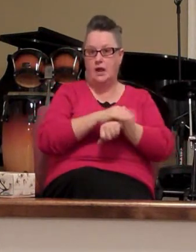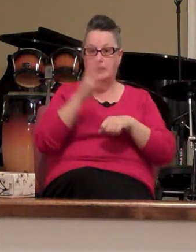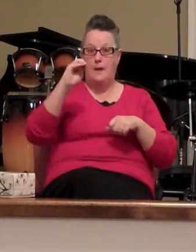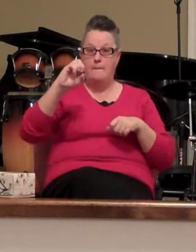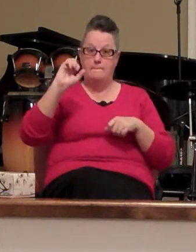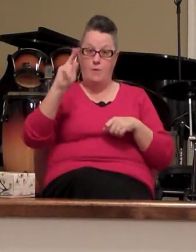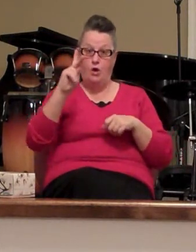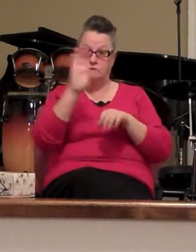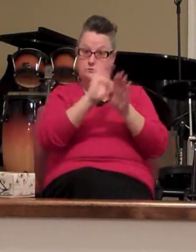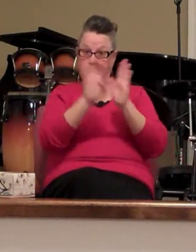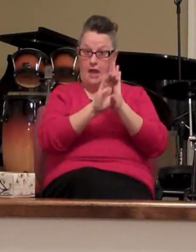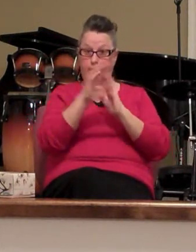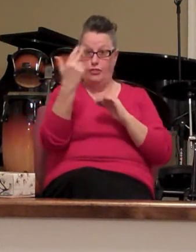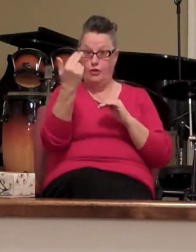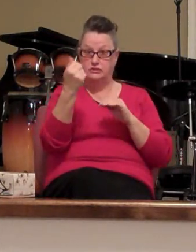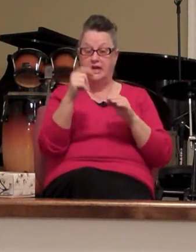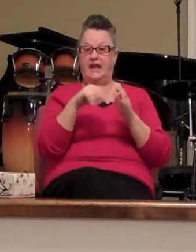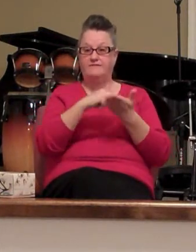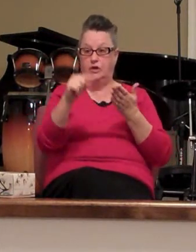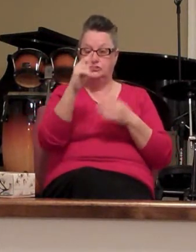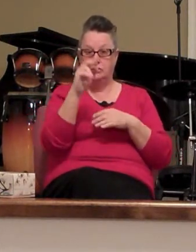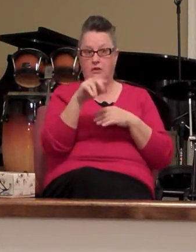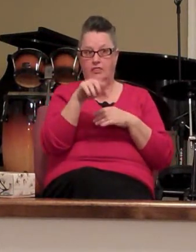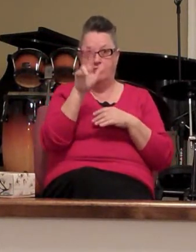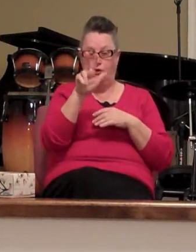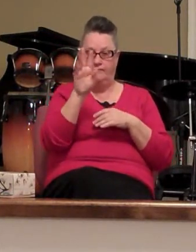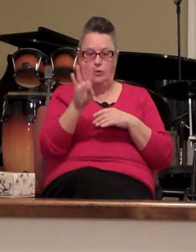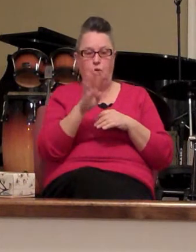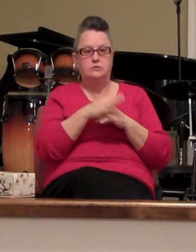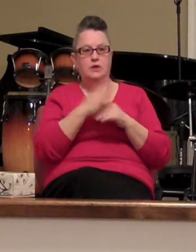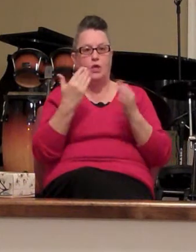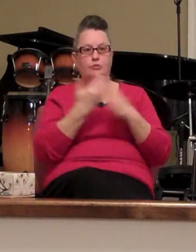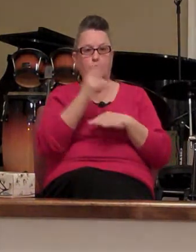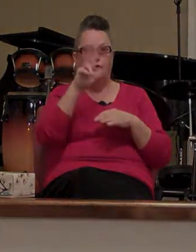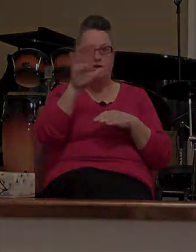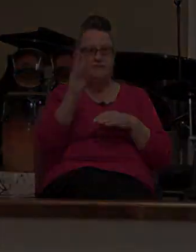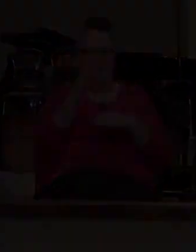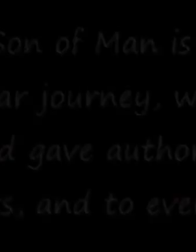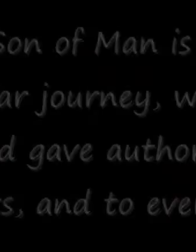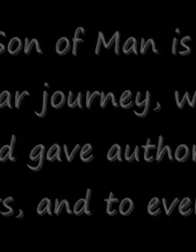13 verse 34 through 37 pray that my voice will hold you